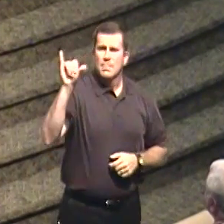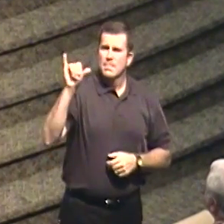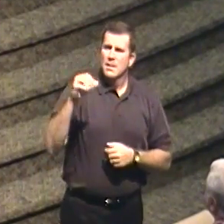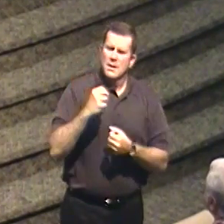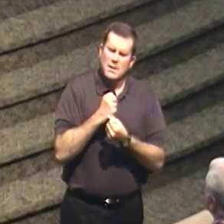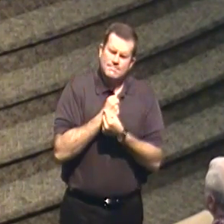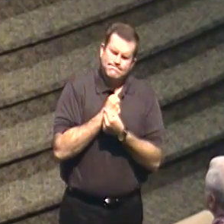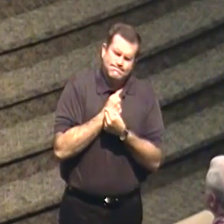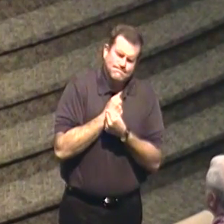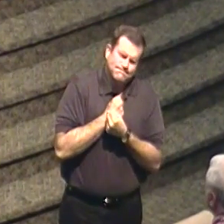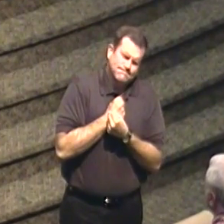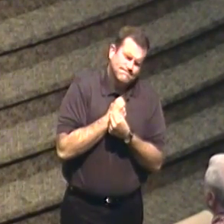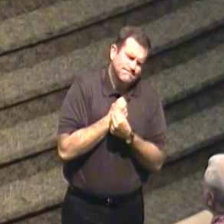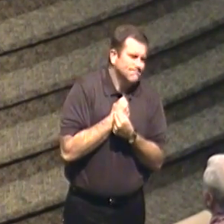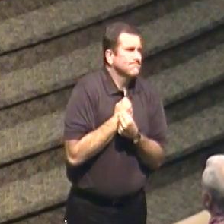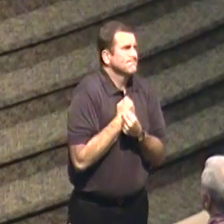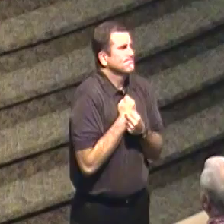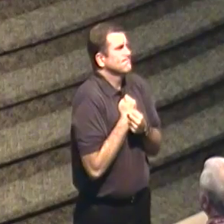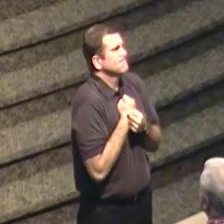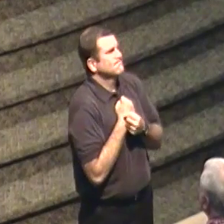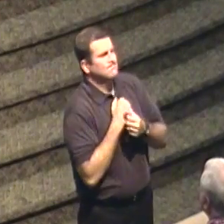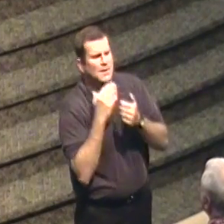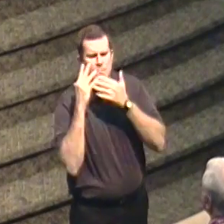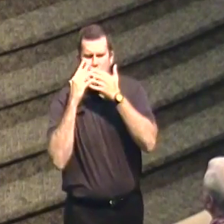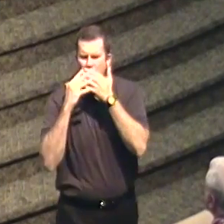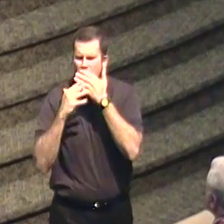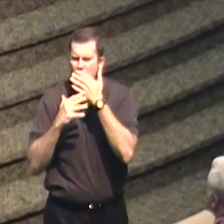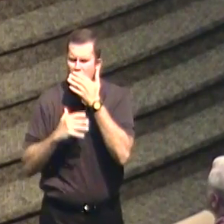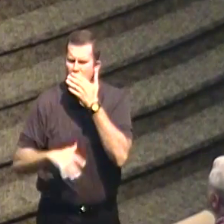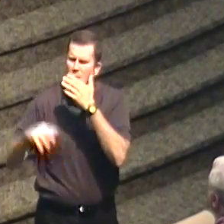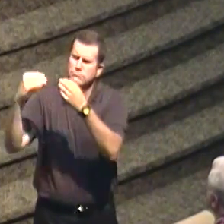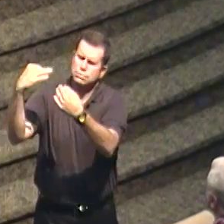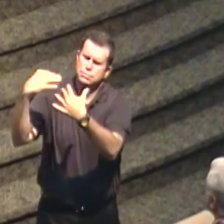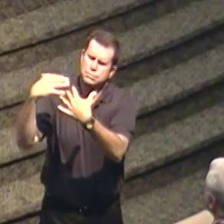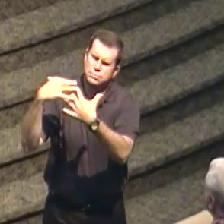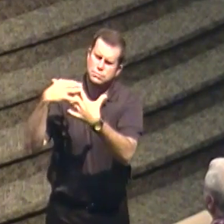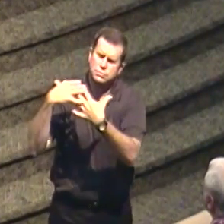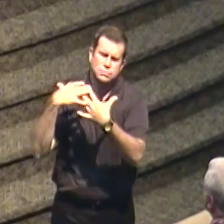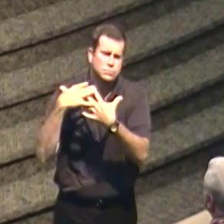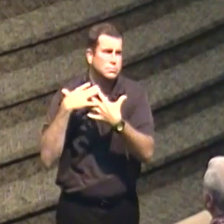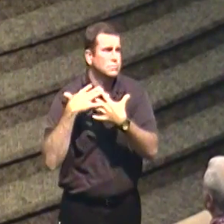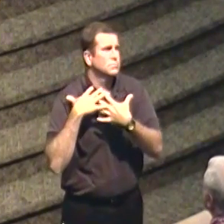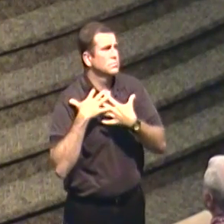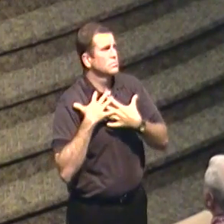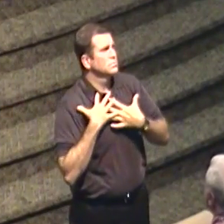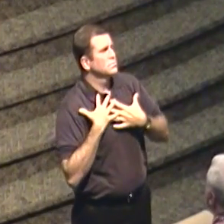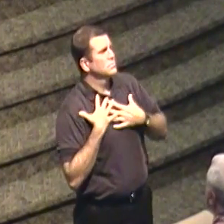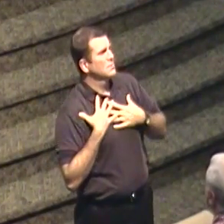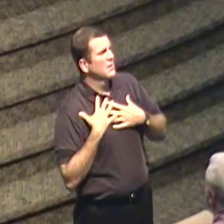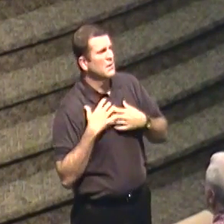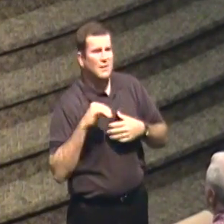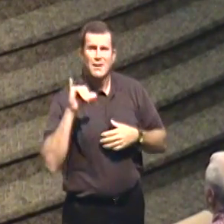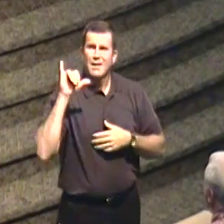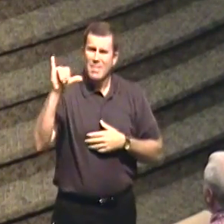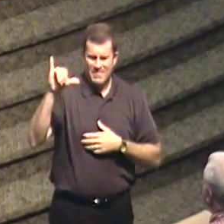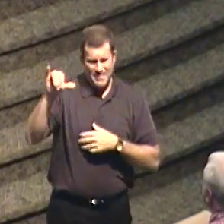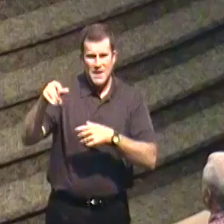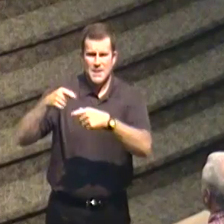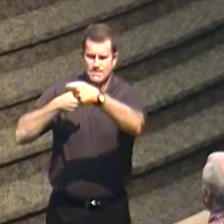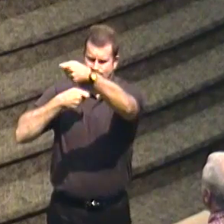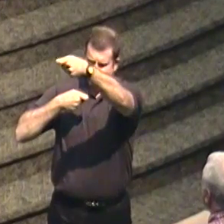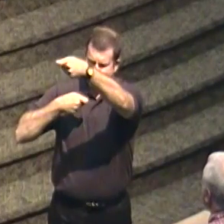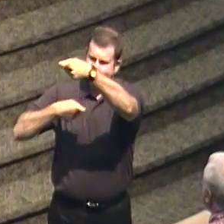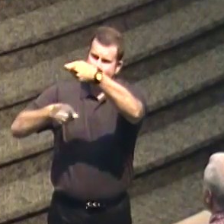blood of God. love price